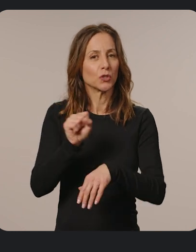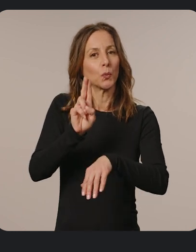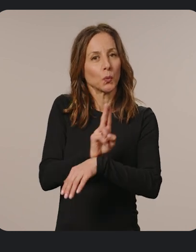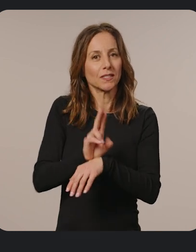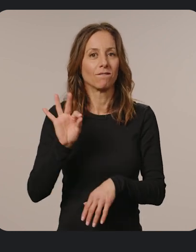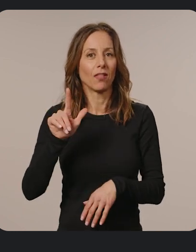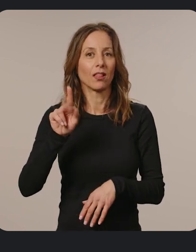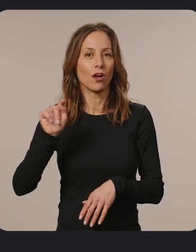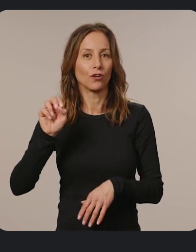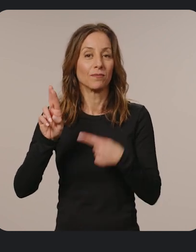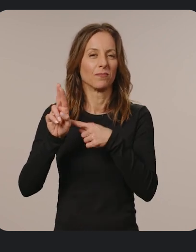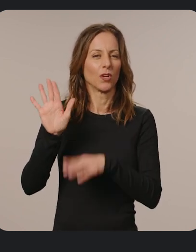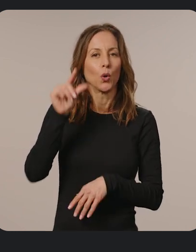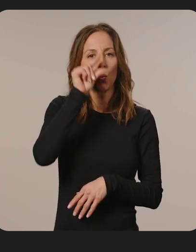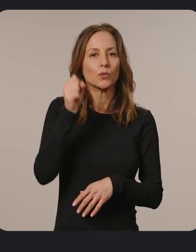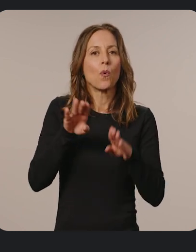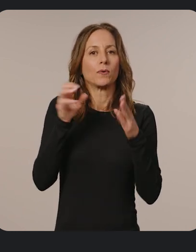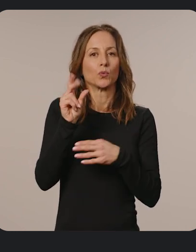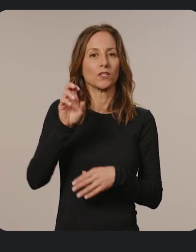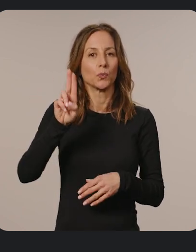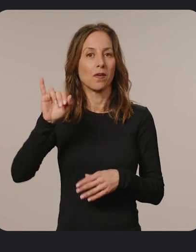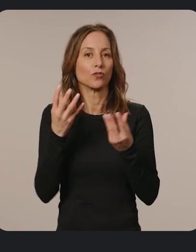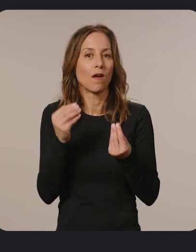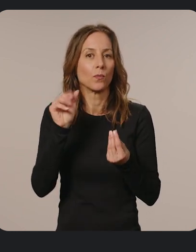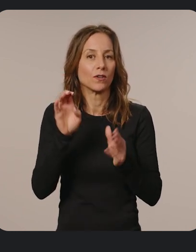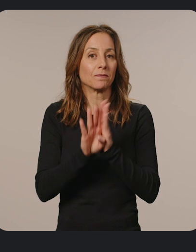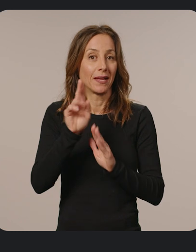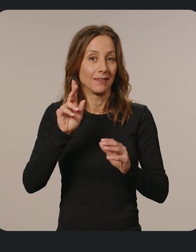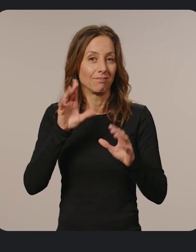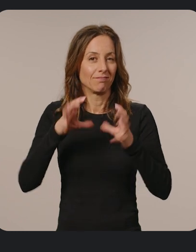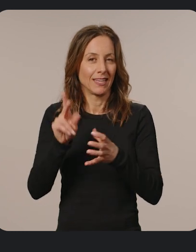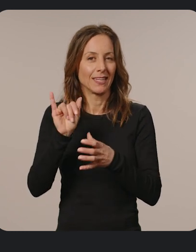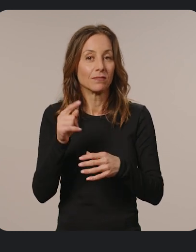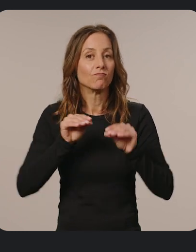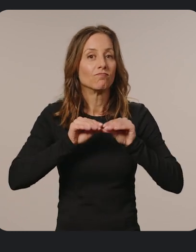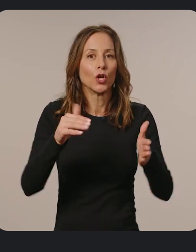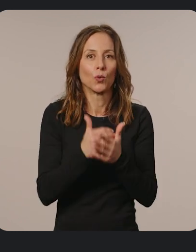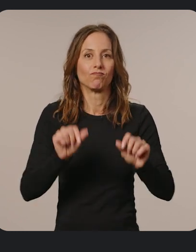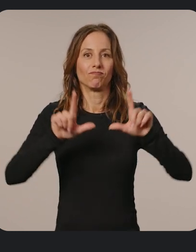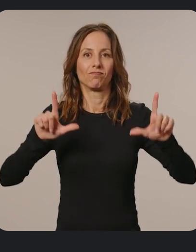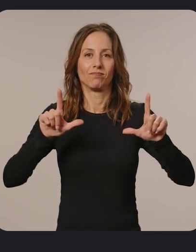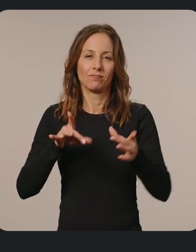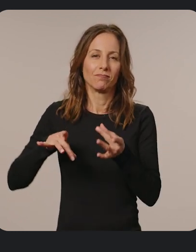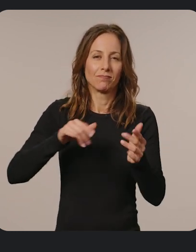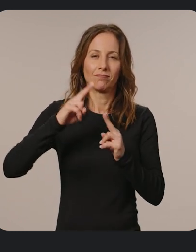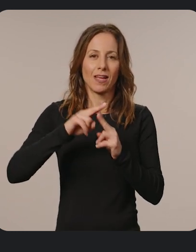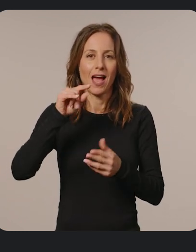Google's open source UI software development kit, to roll out a new large screen optimized Android app in